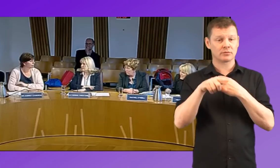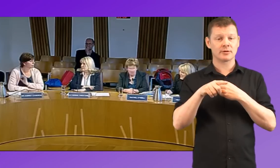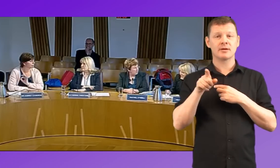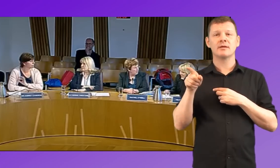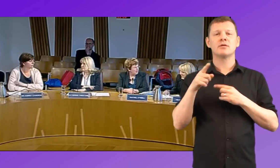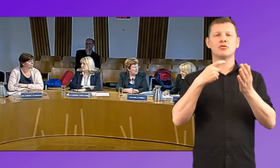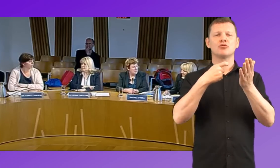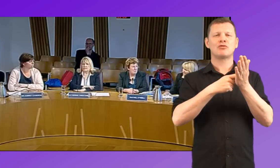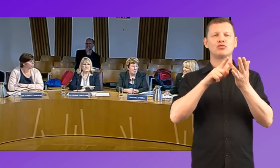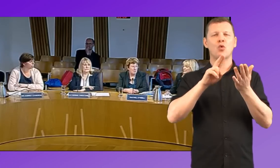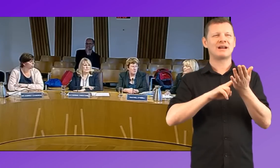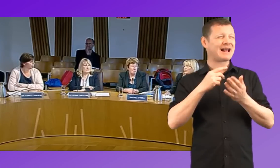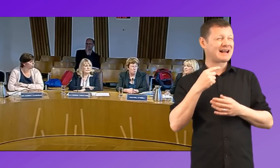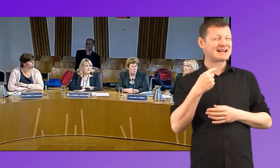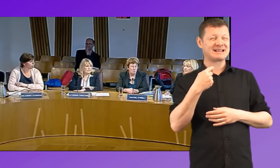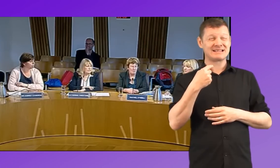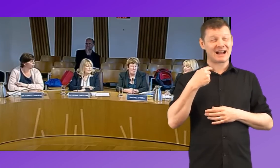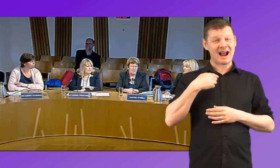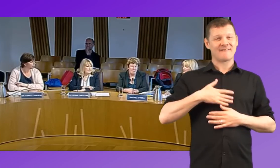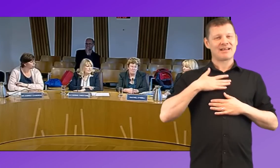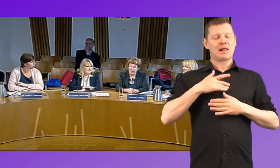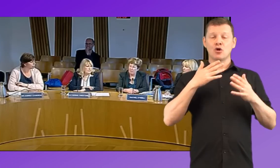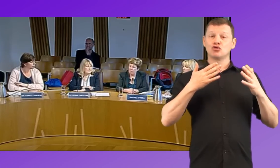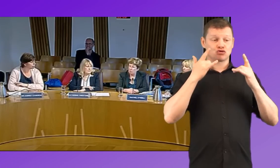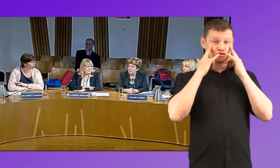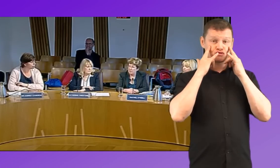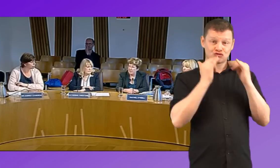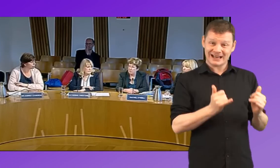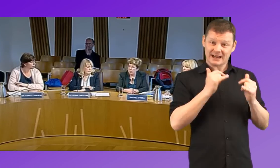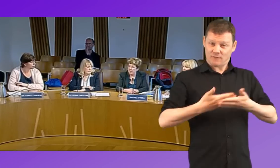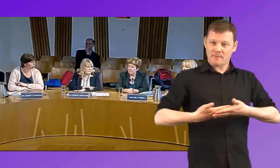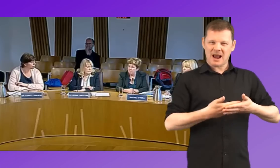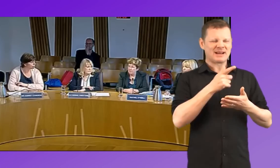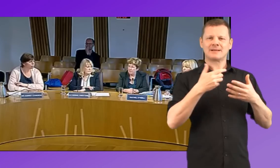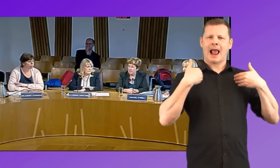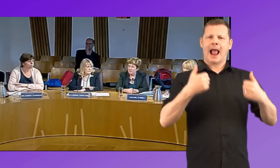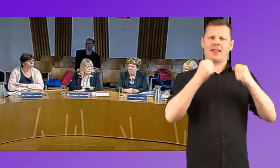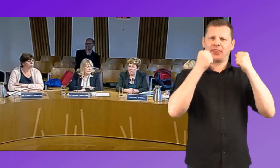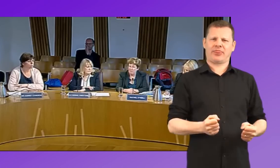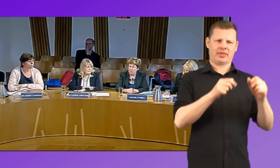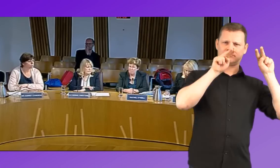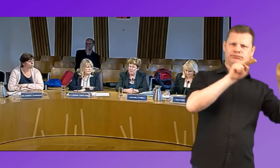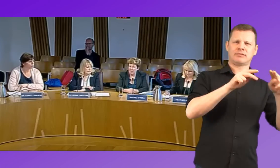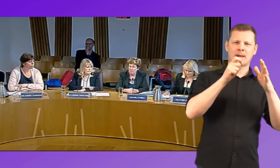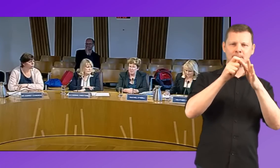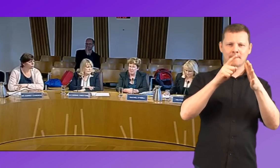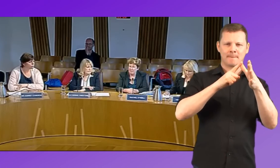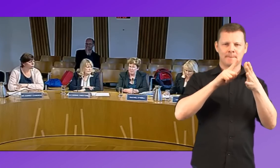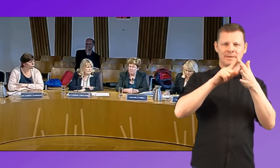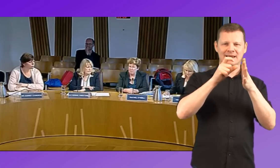I think it might have been because newborn screening was seen in a very health orientated way, and there are actually paediatric standards which